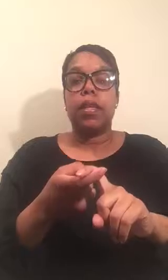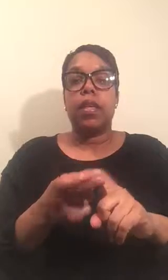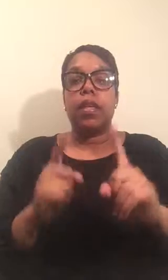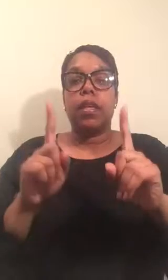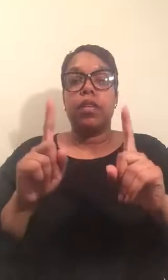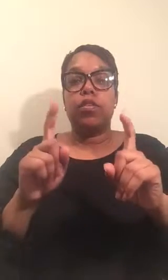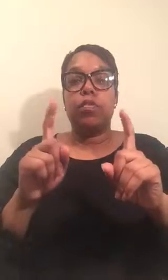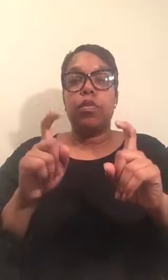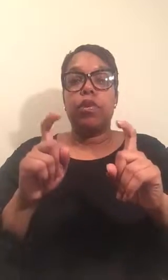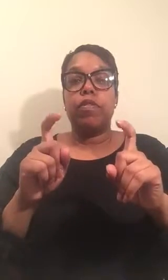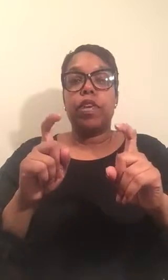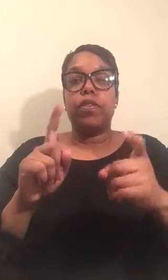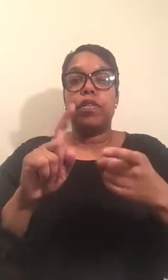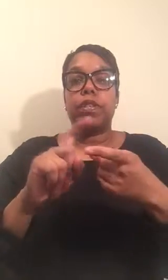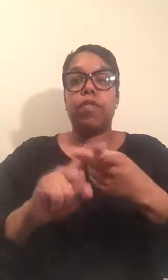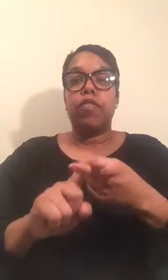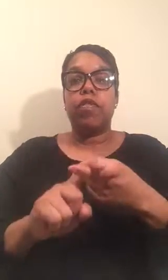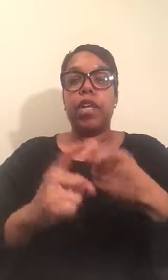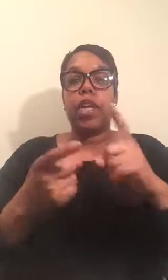Two pointer fingers. Friend.